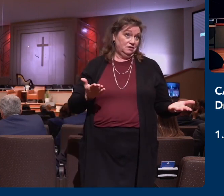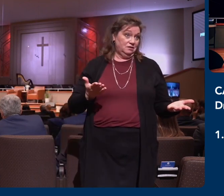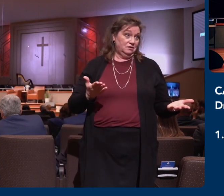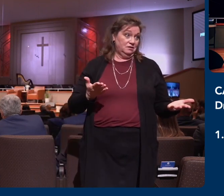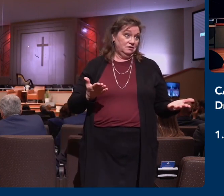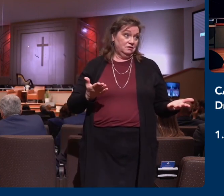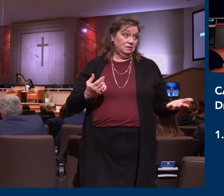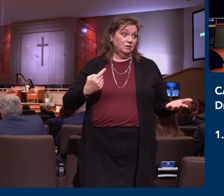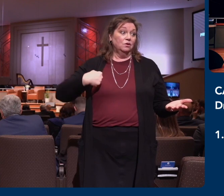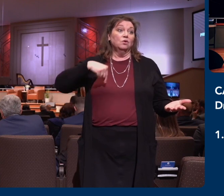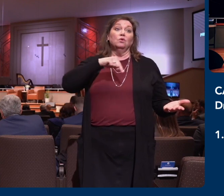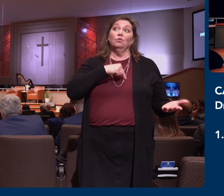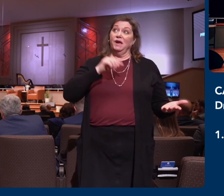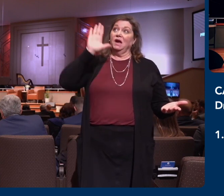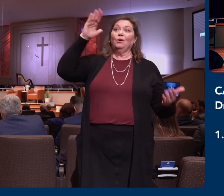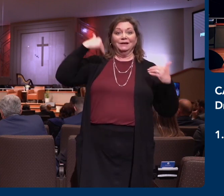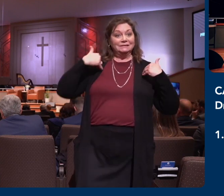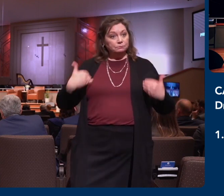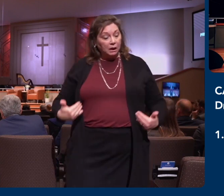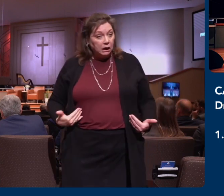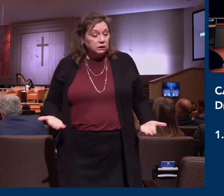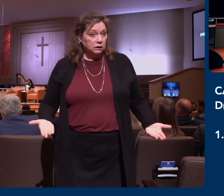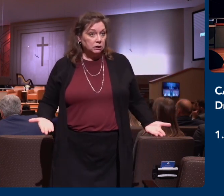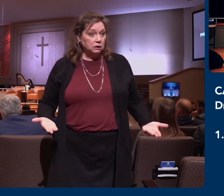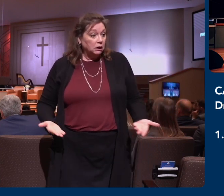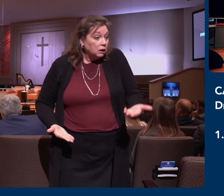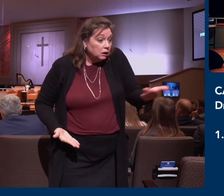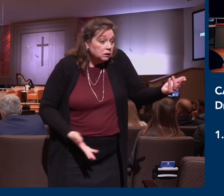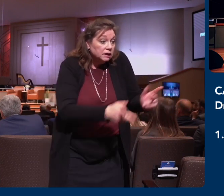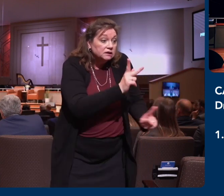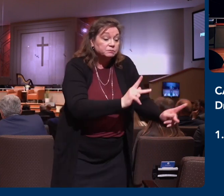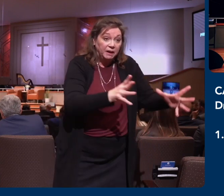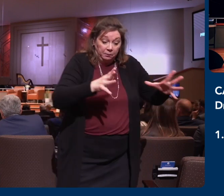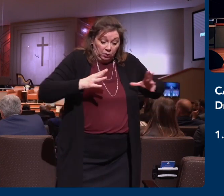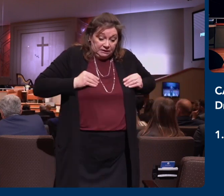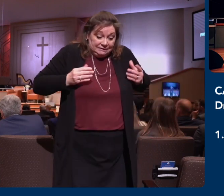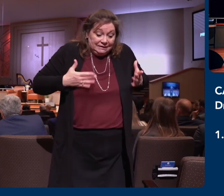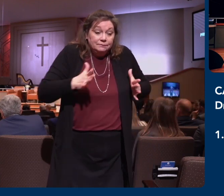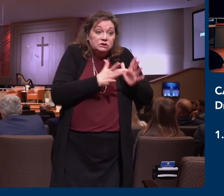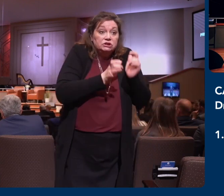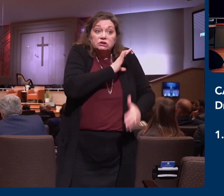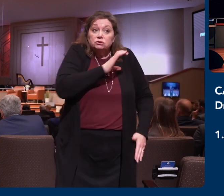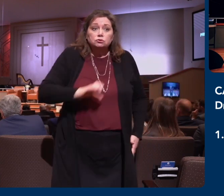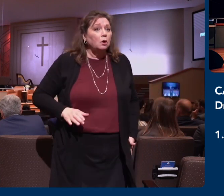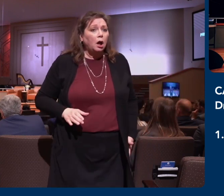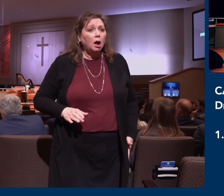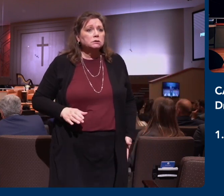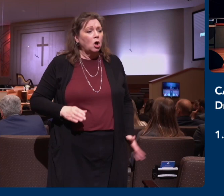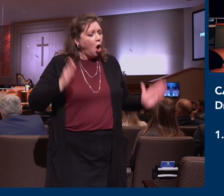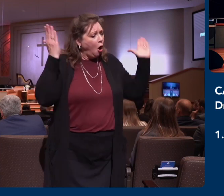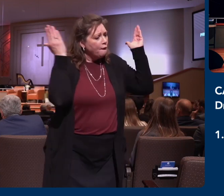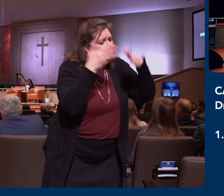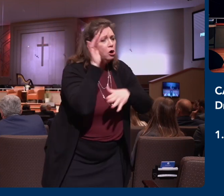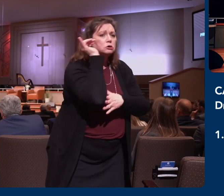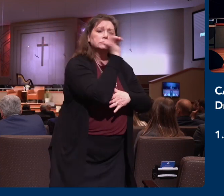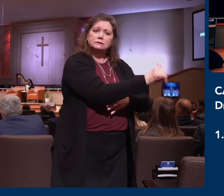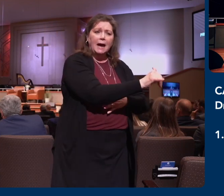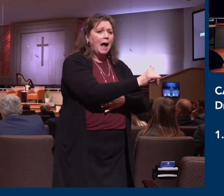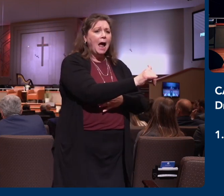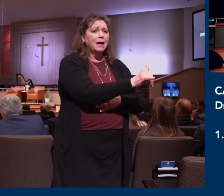people have accepted Jesus Christ as their Savior. And so Paul was not focused necessarily on the negative aspects, but he was praising God that they